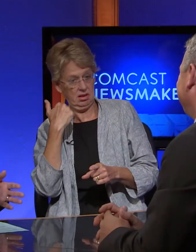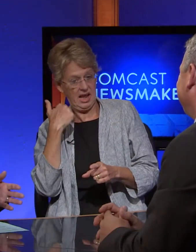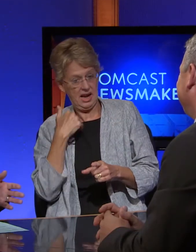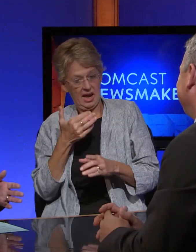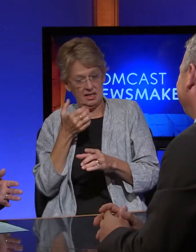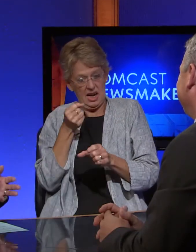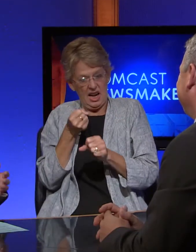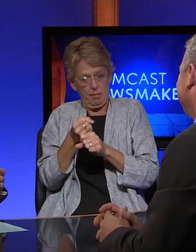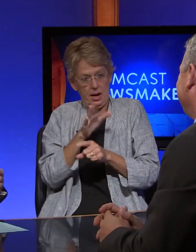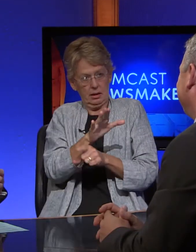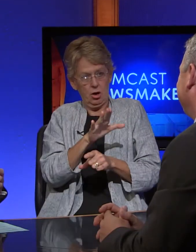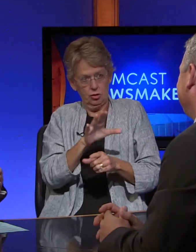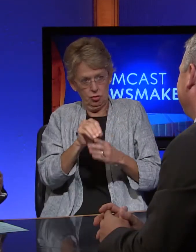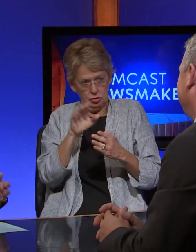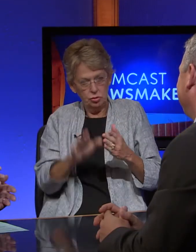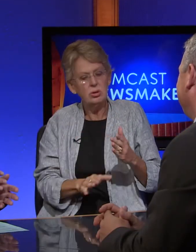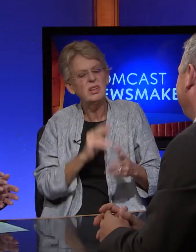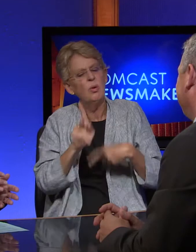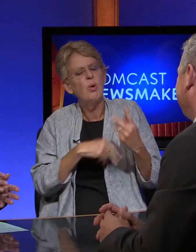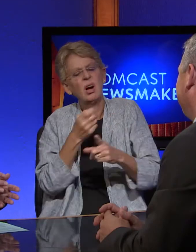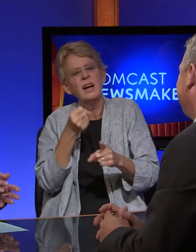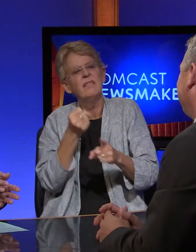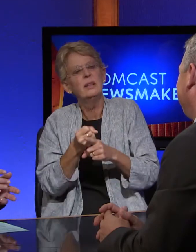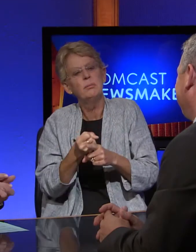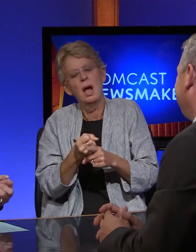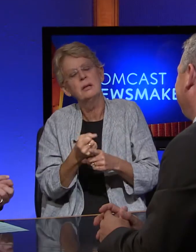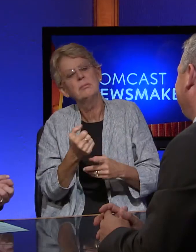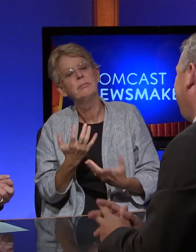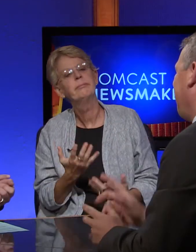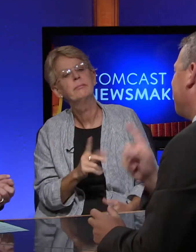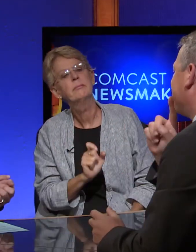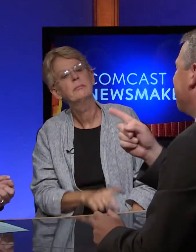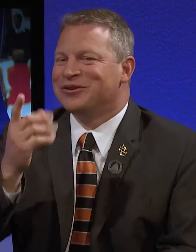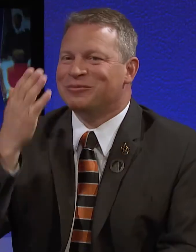on your students and what kind of impact if you see some?